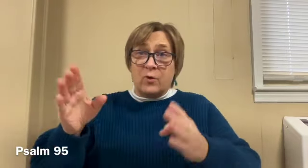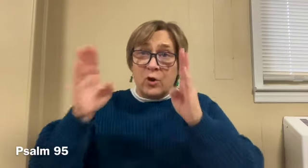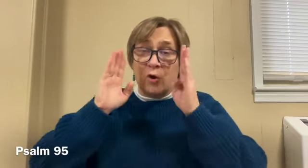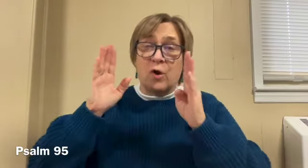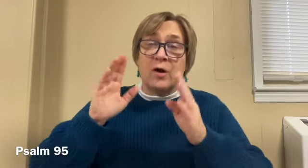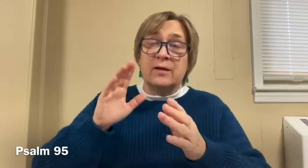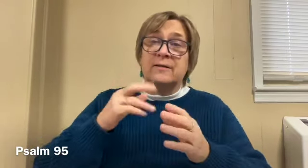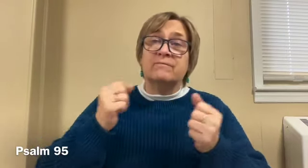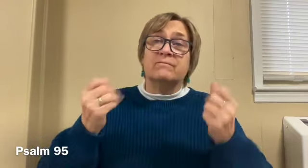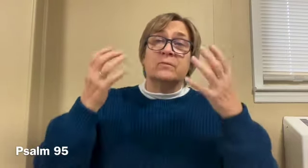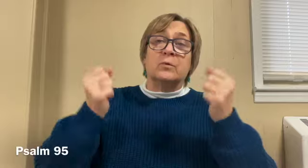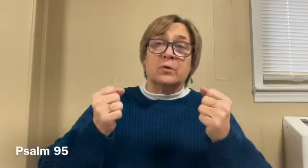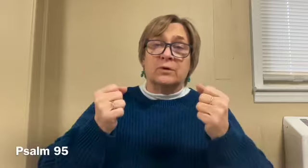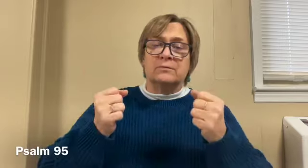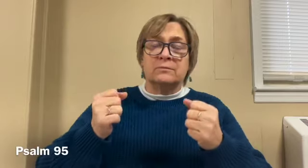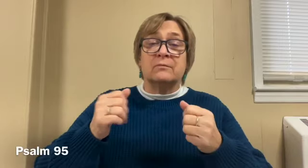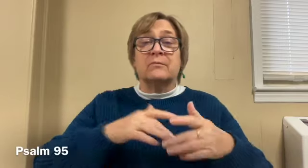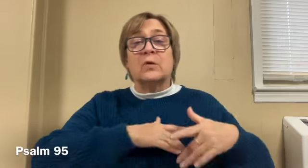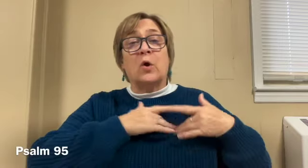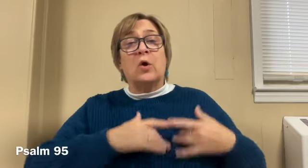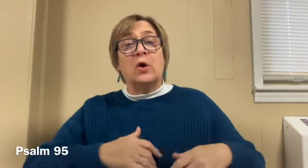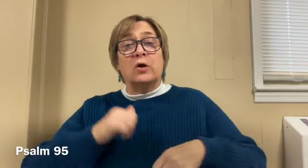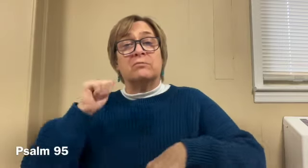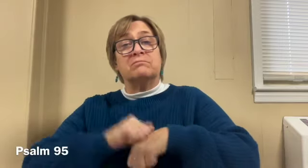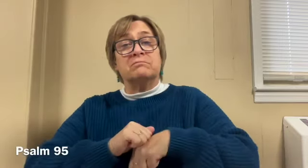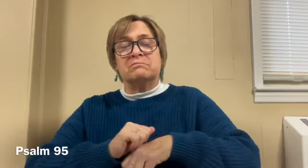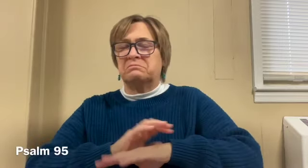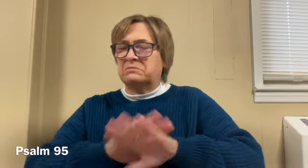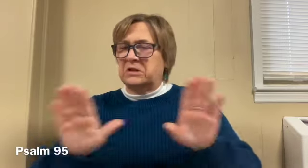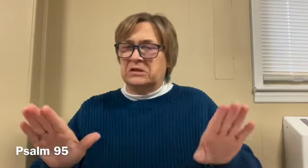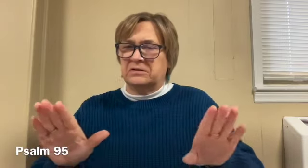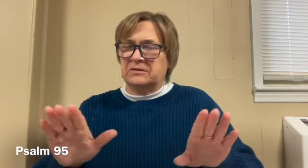you hear his voice harden not your hearts